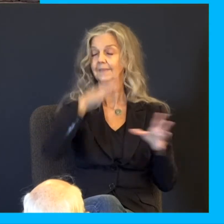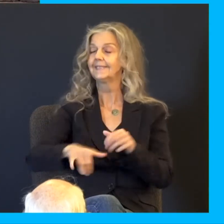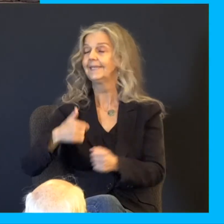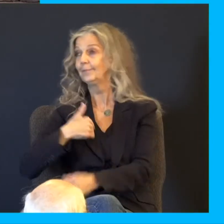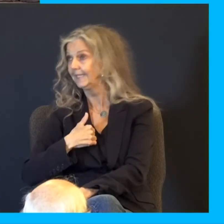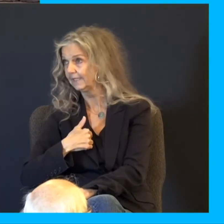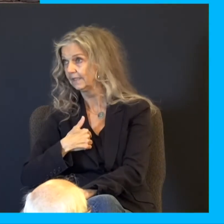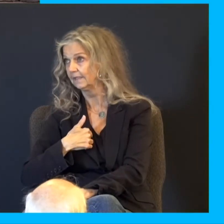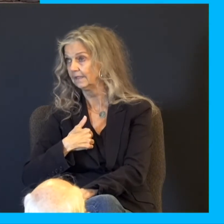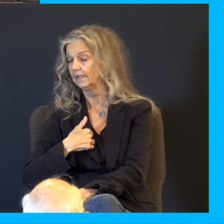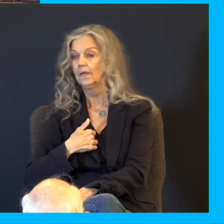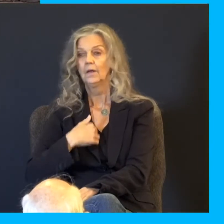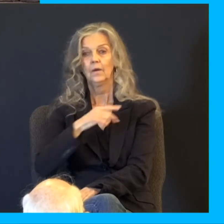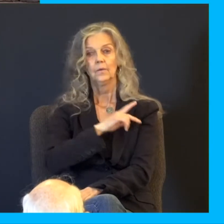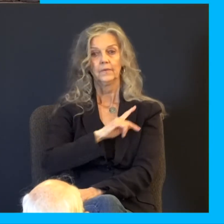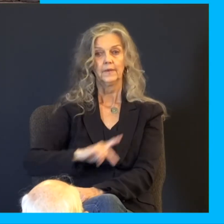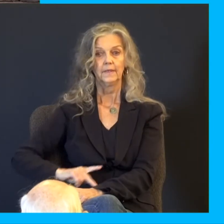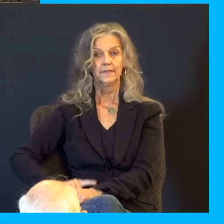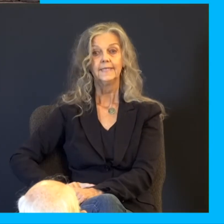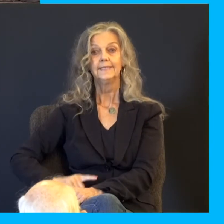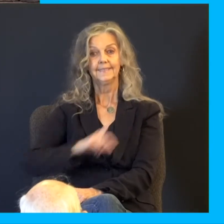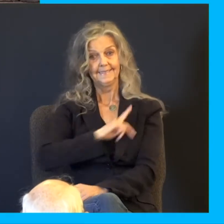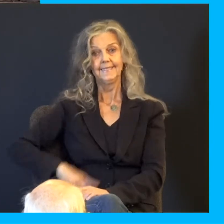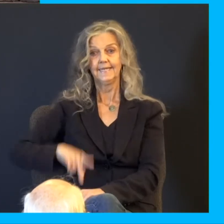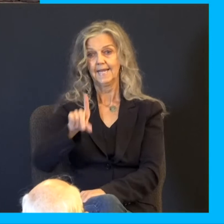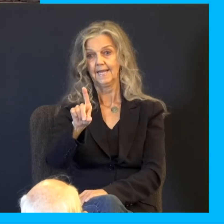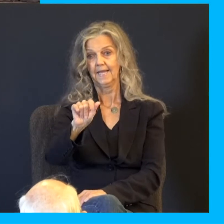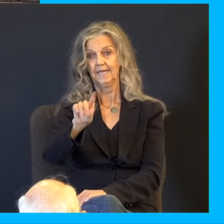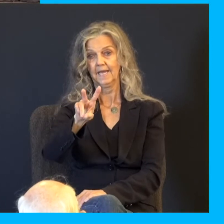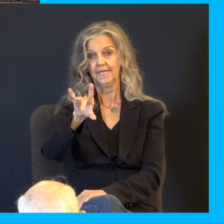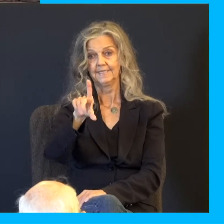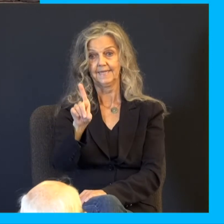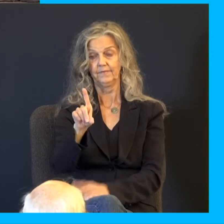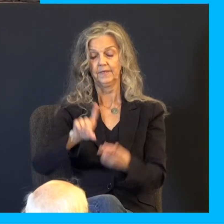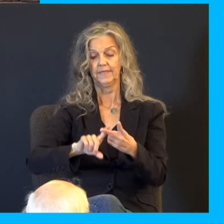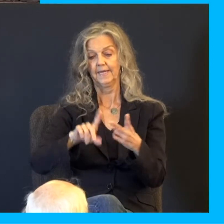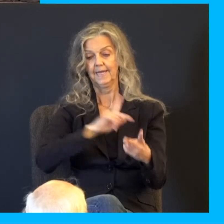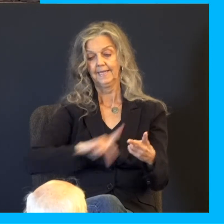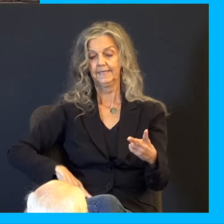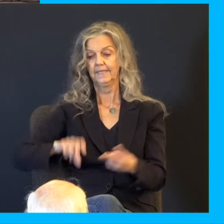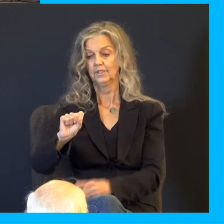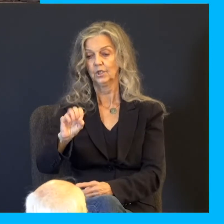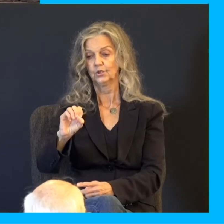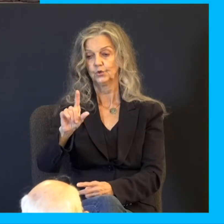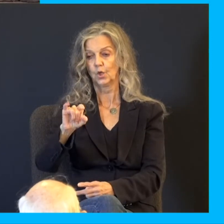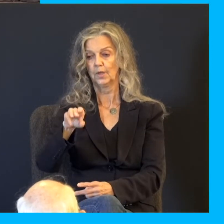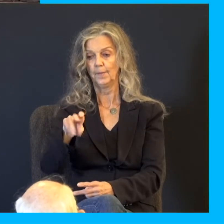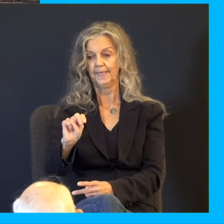The kingdom of Israel, how many have heard of King David? Good. How about King Solomon? Wonderful. King Solomon, at the end of his age,